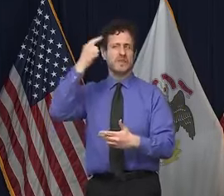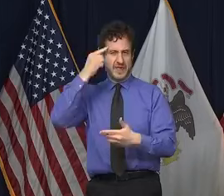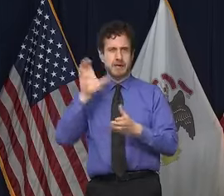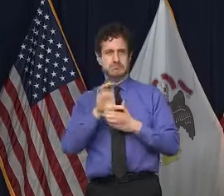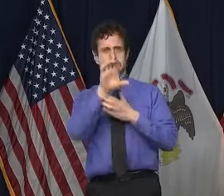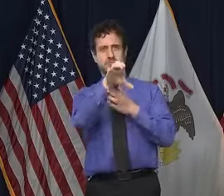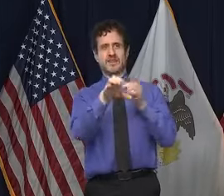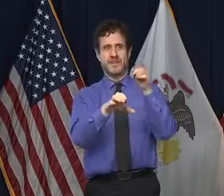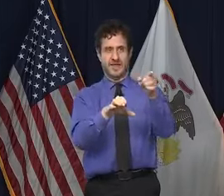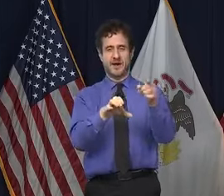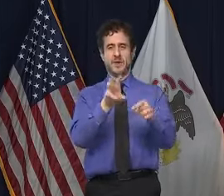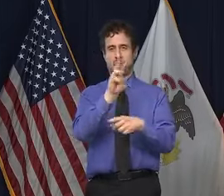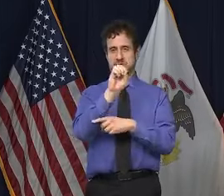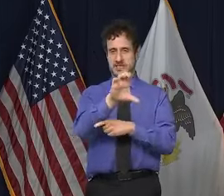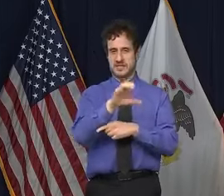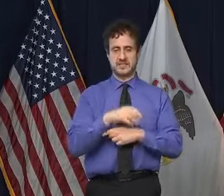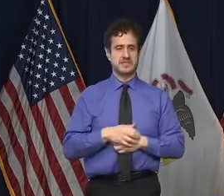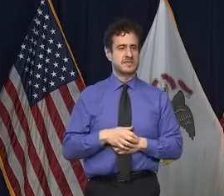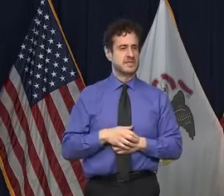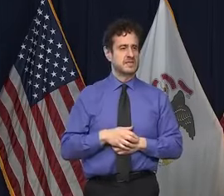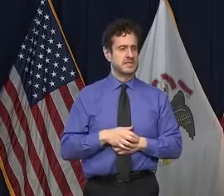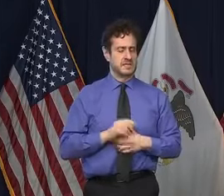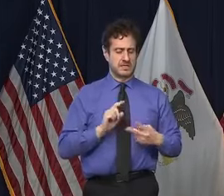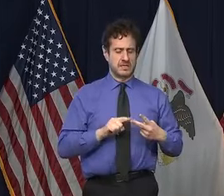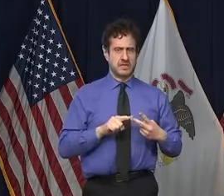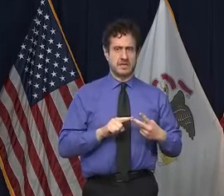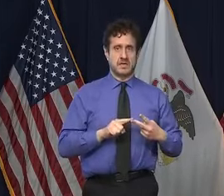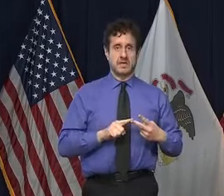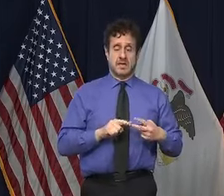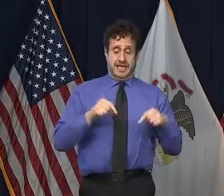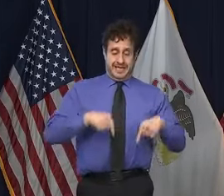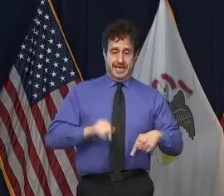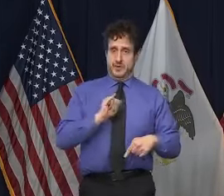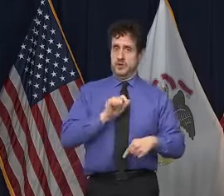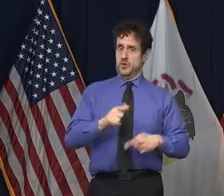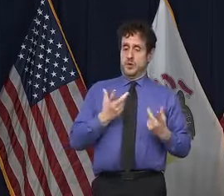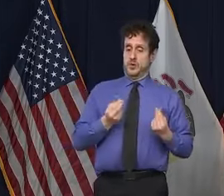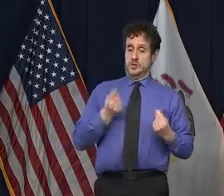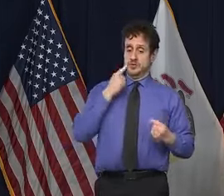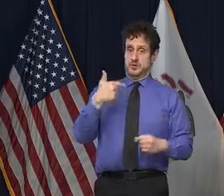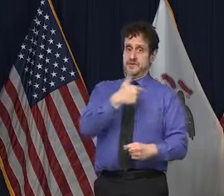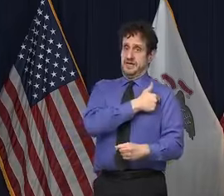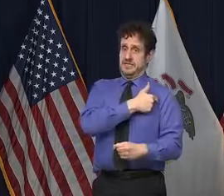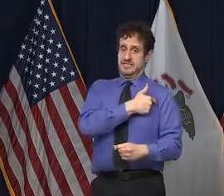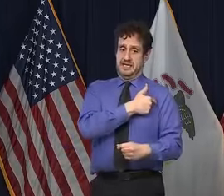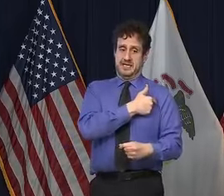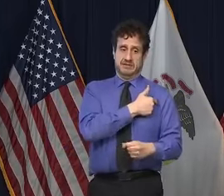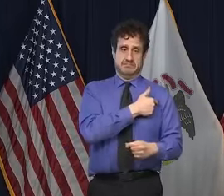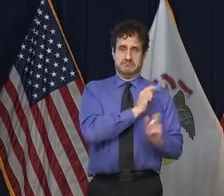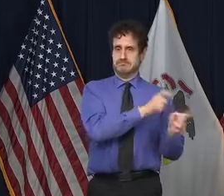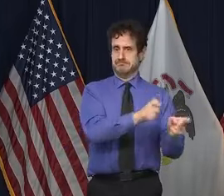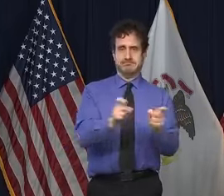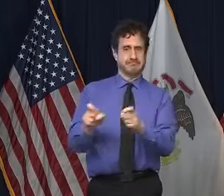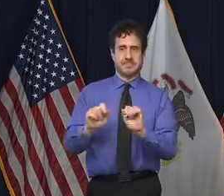The second part of that was what are we going to do with regard to vaccines when they, yeah, what do we know?